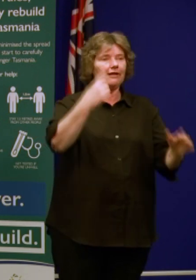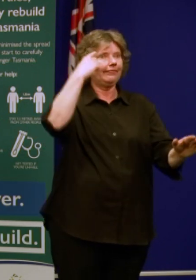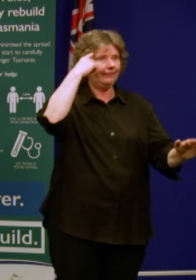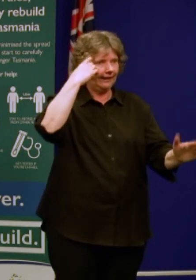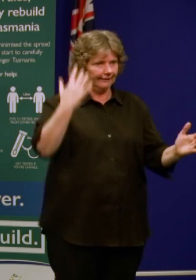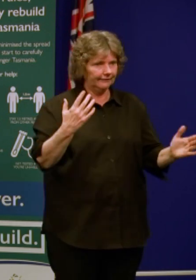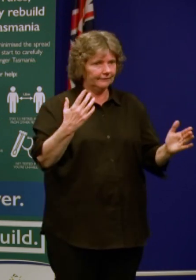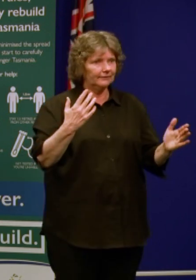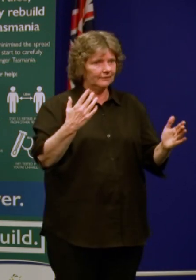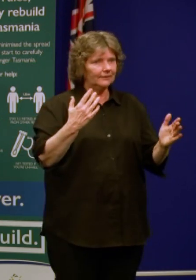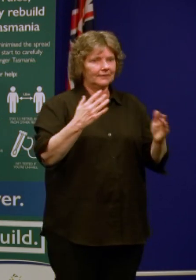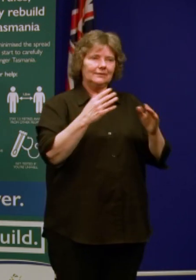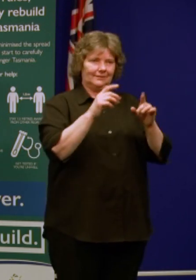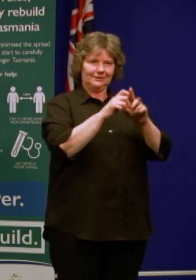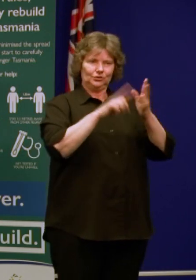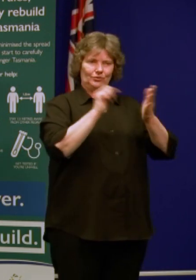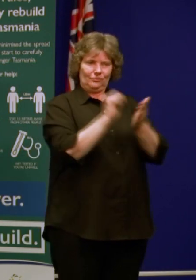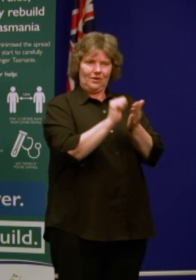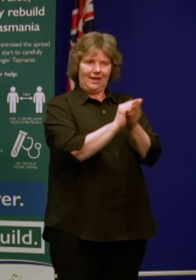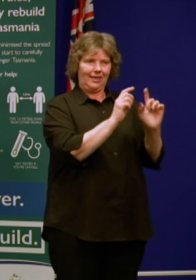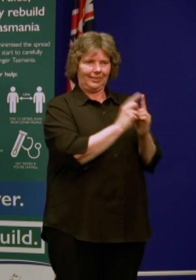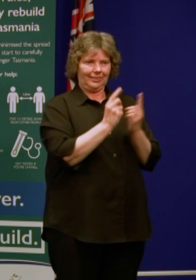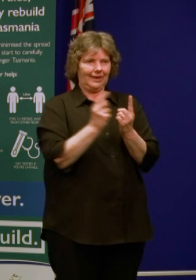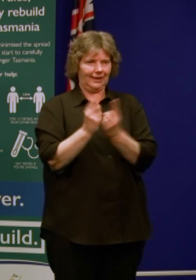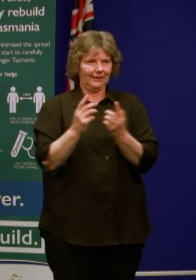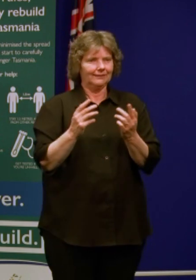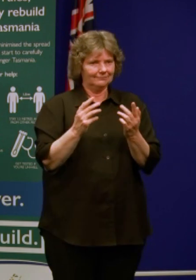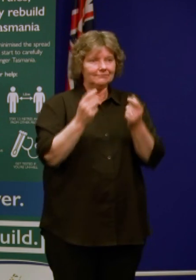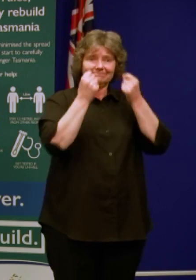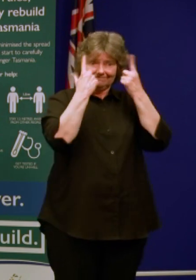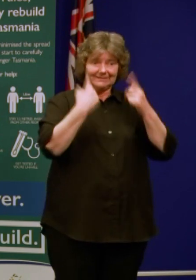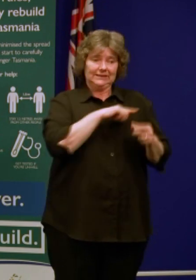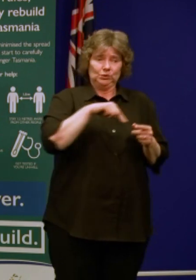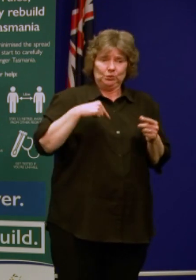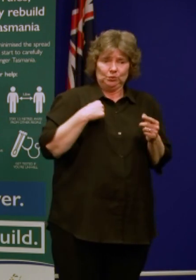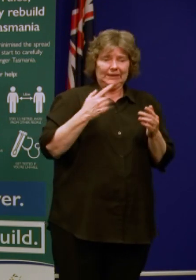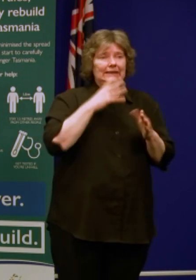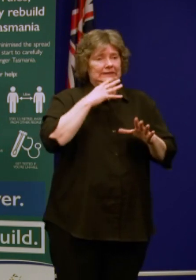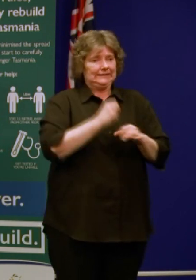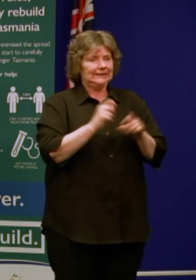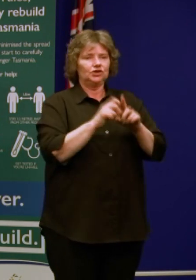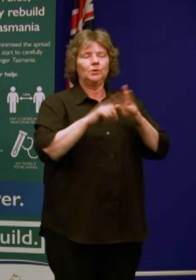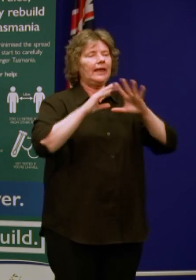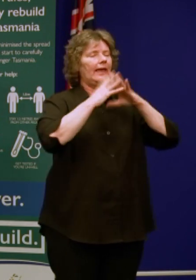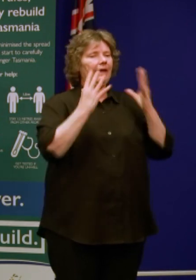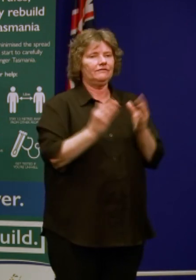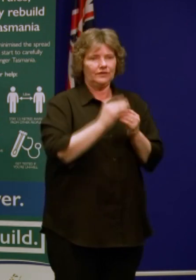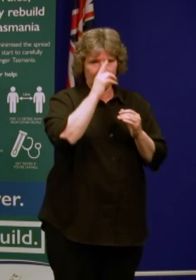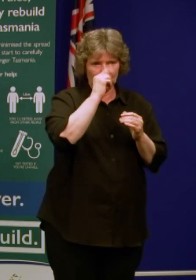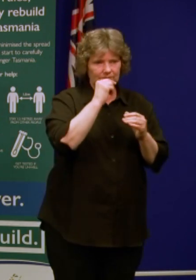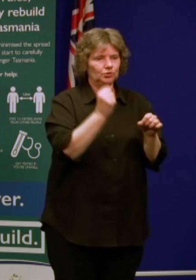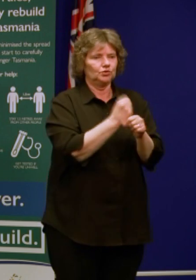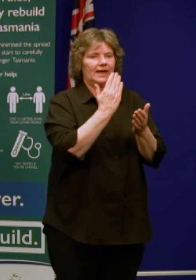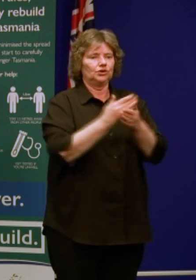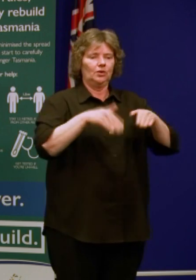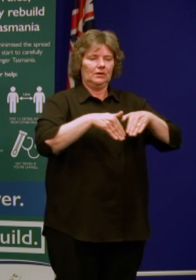Understand that we're doing everything that we can to ensure that there are protections in place at our borders that will ensure that we can